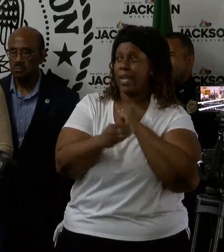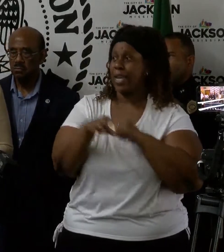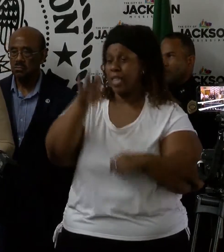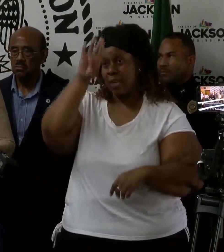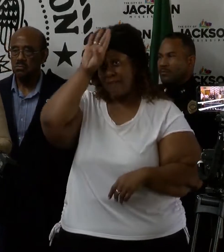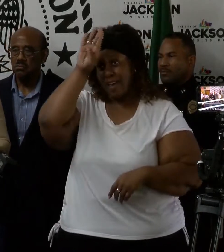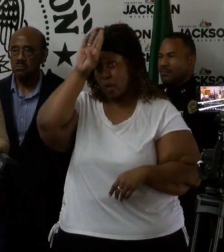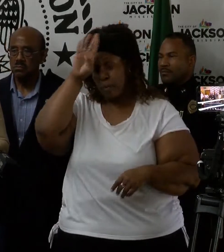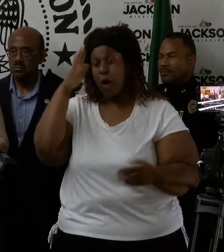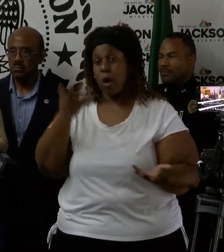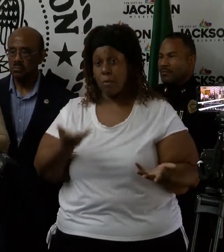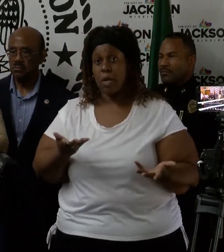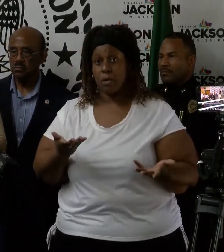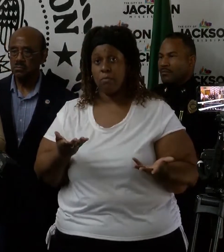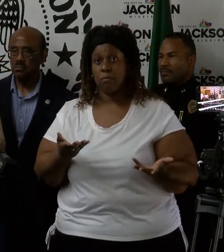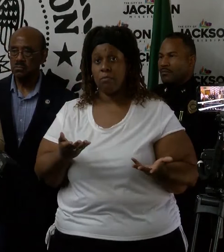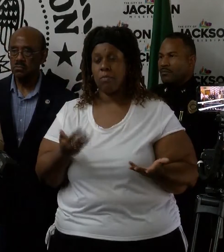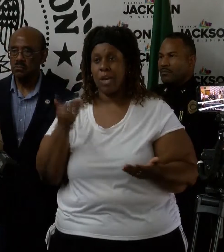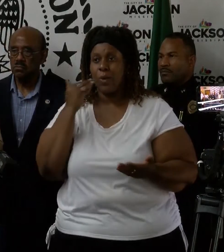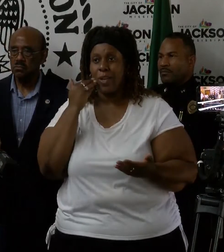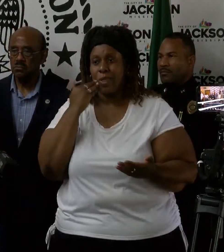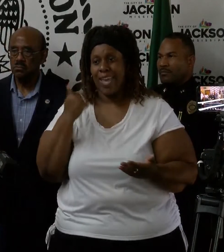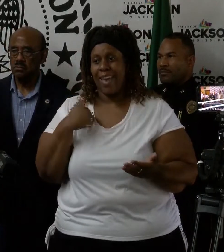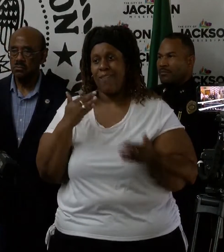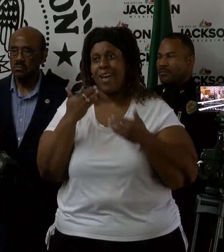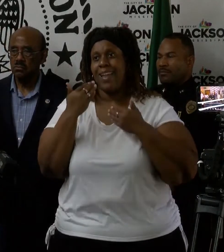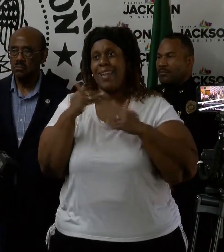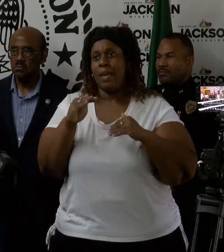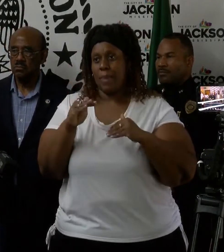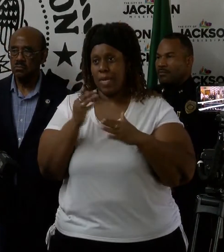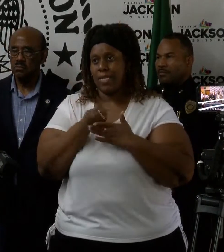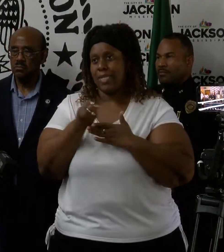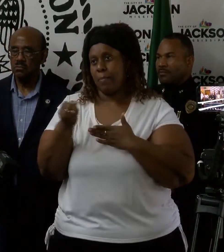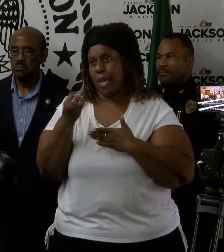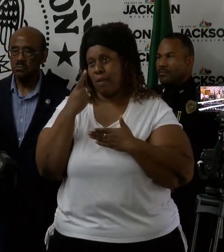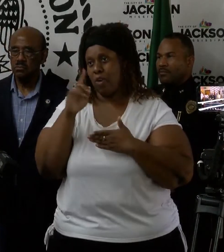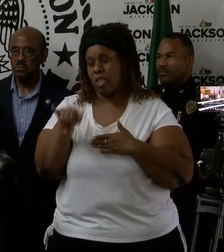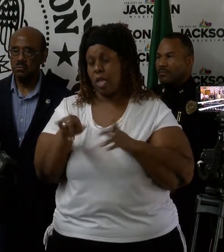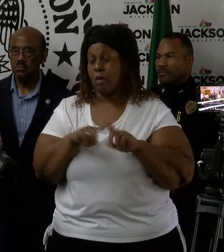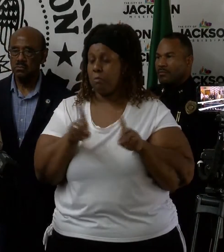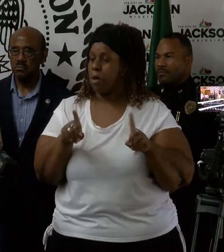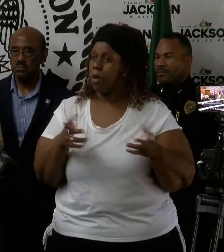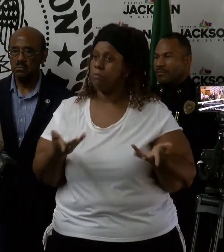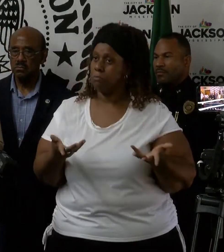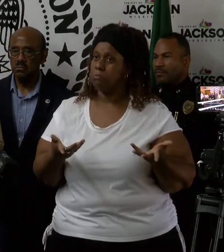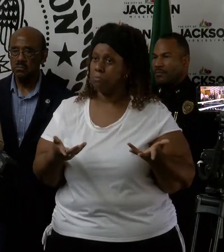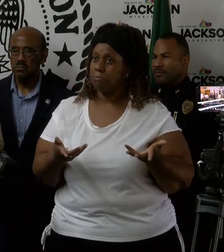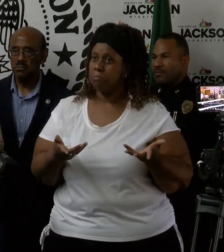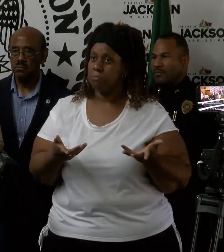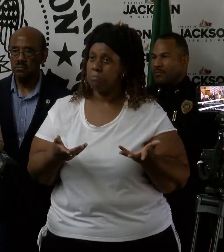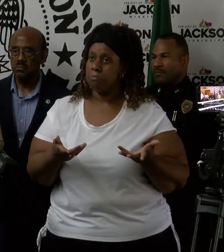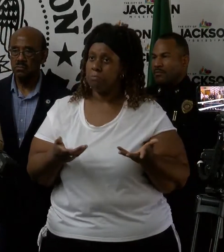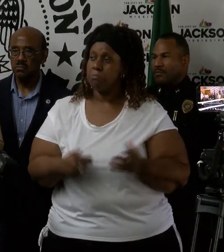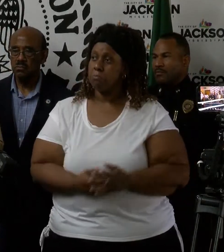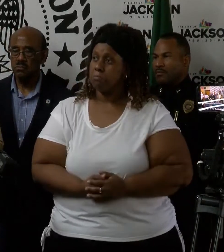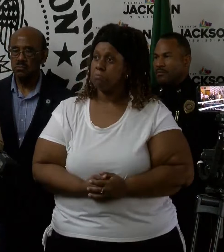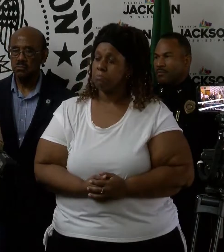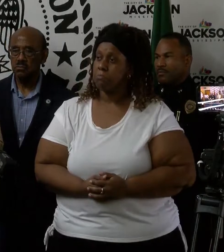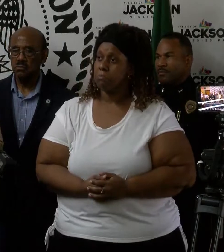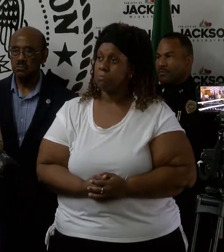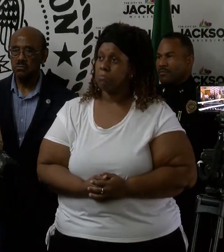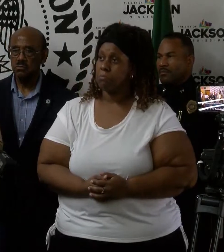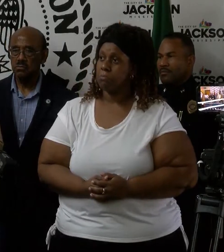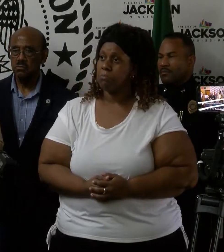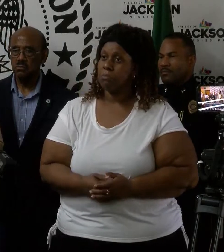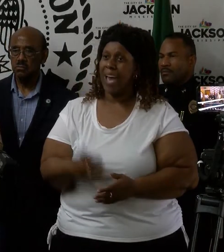which has a limited supply of boats as well so that, you know, I would not have any